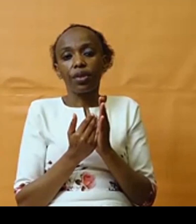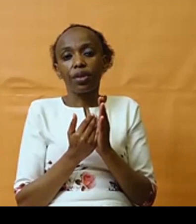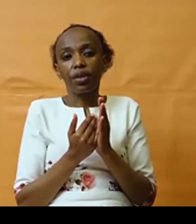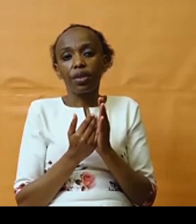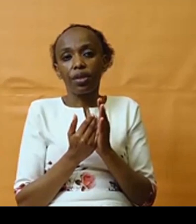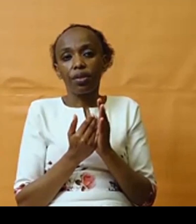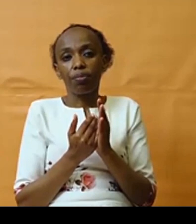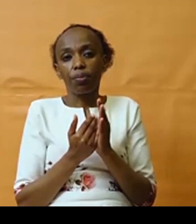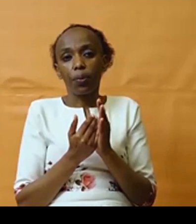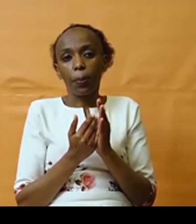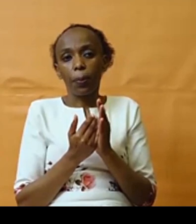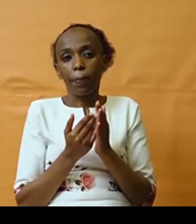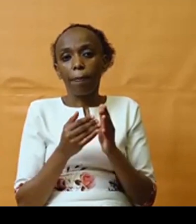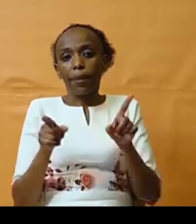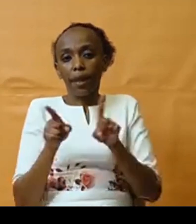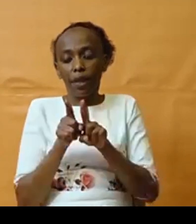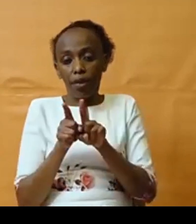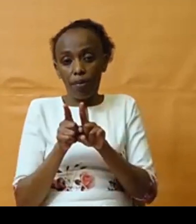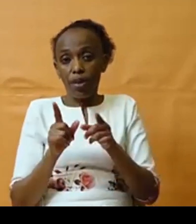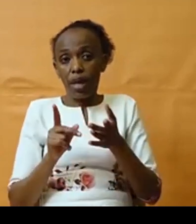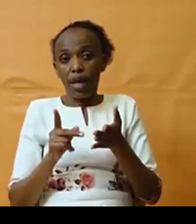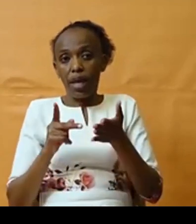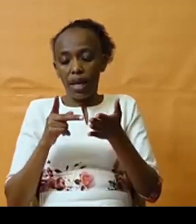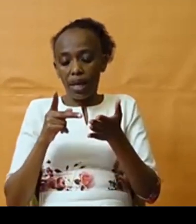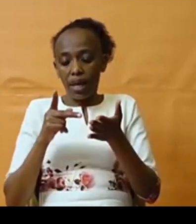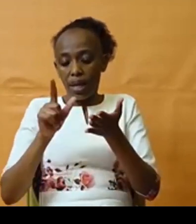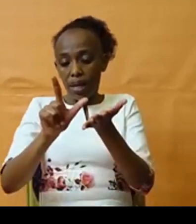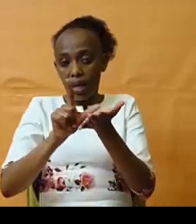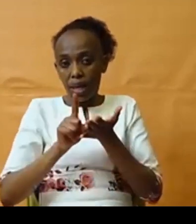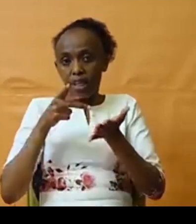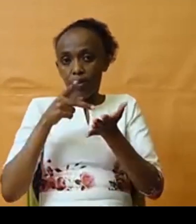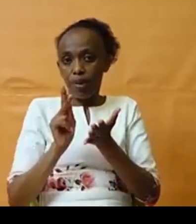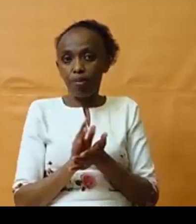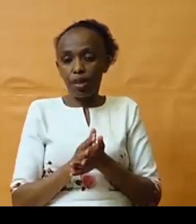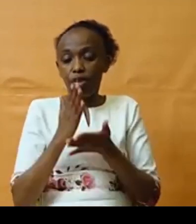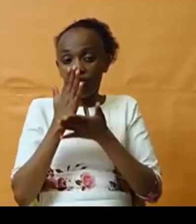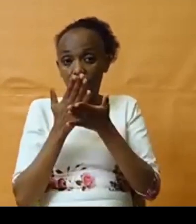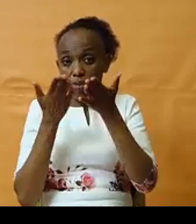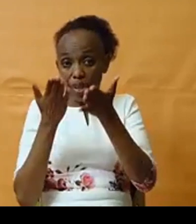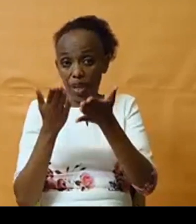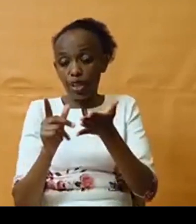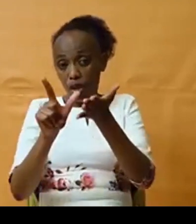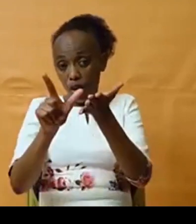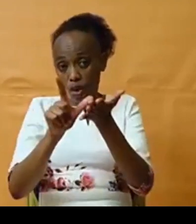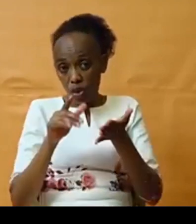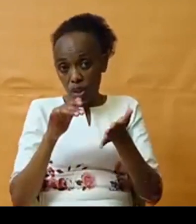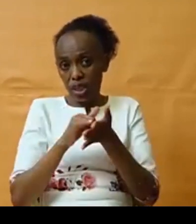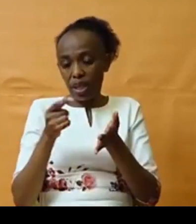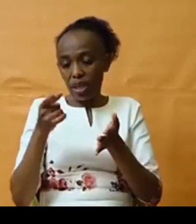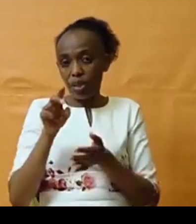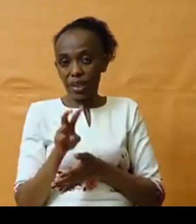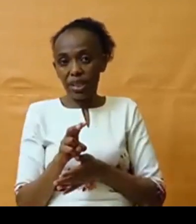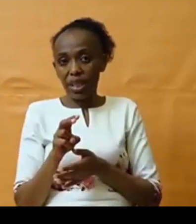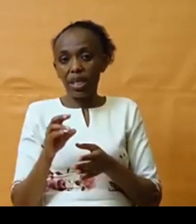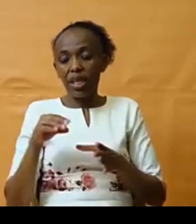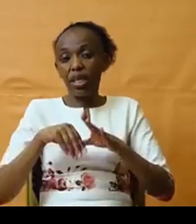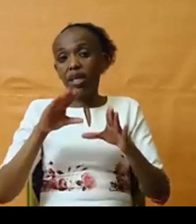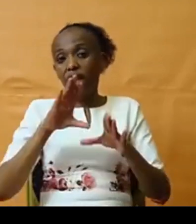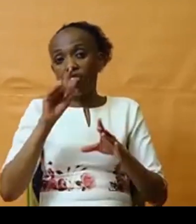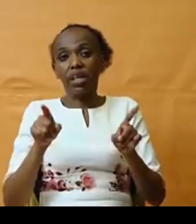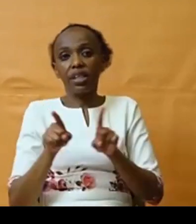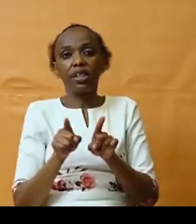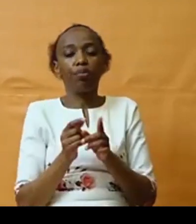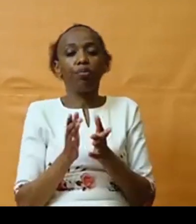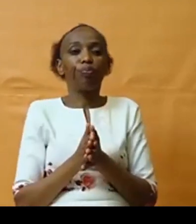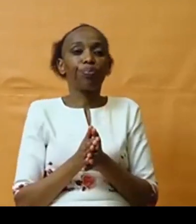debt repayment of some of these loans that we see on the continent as well. So I